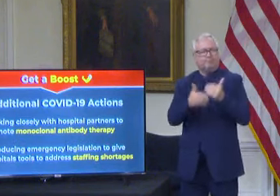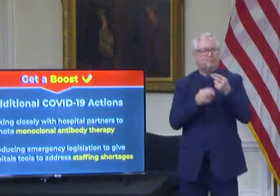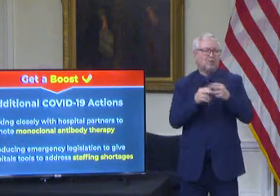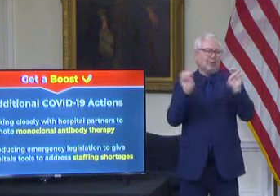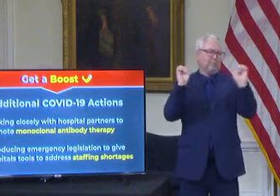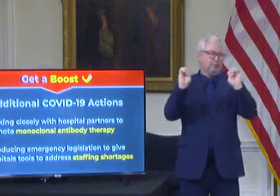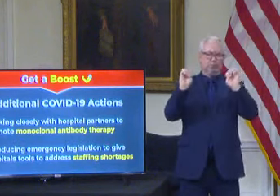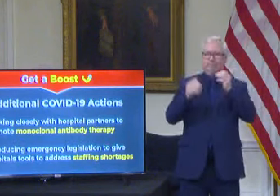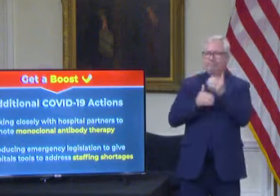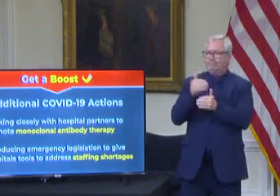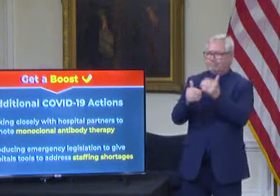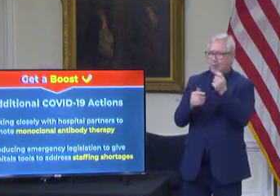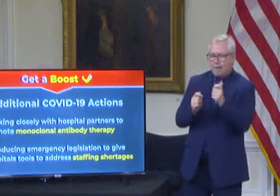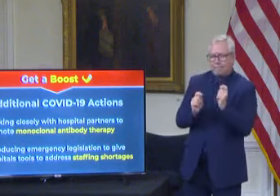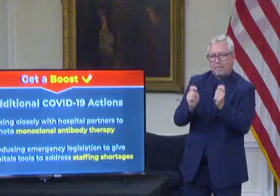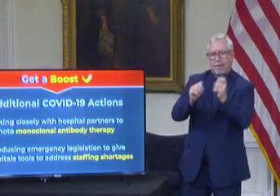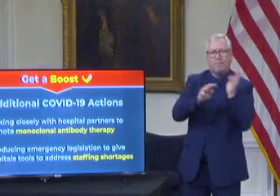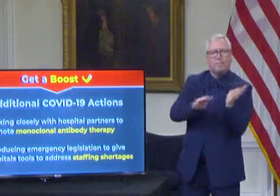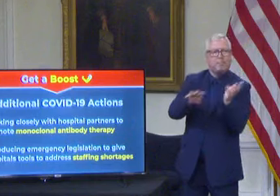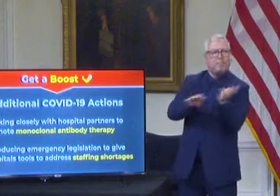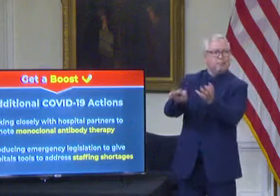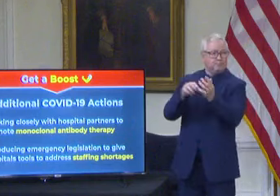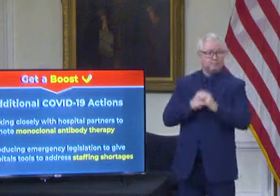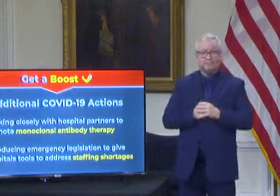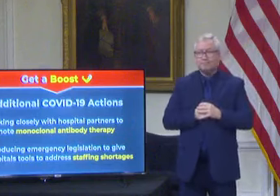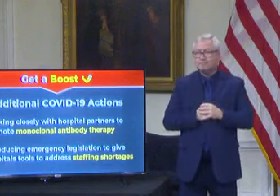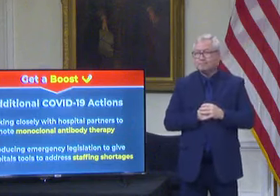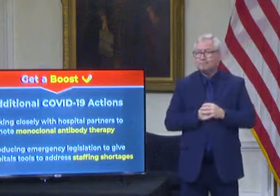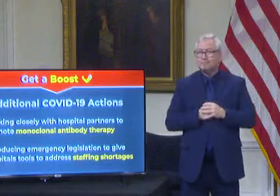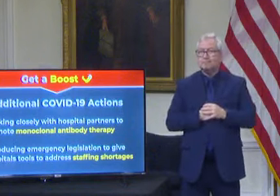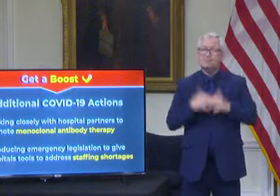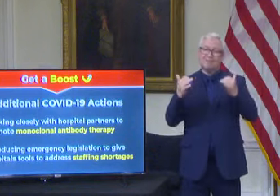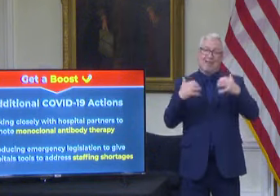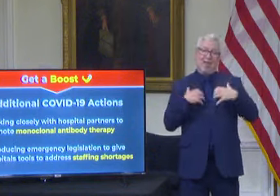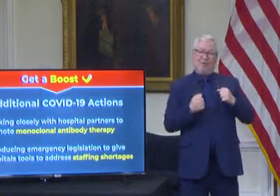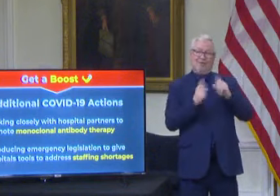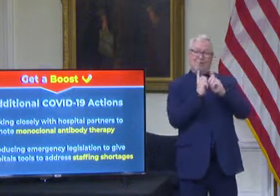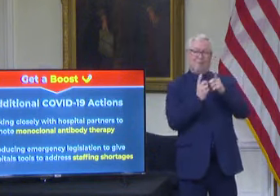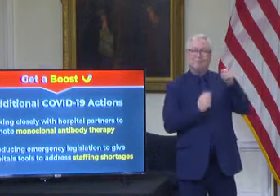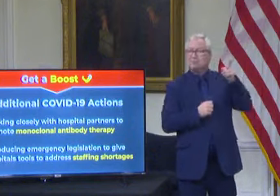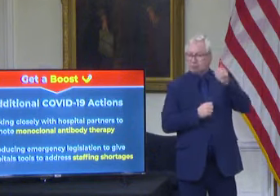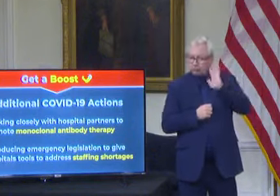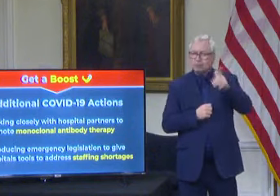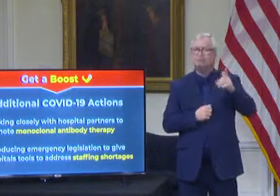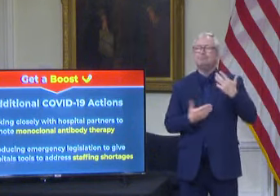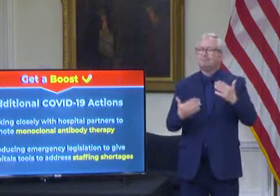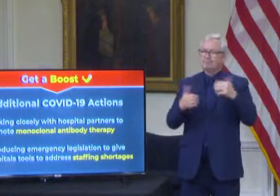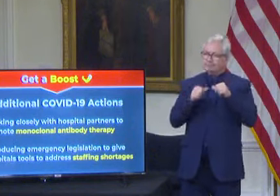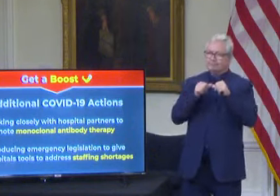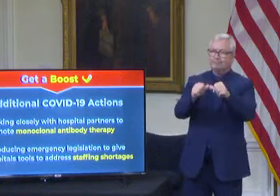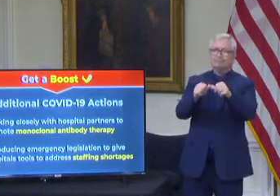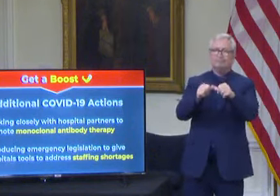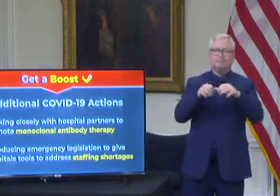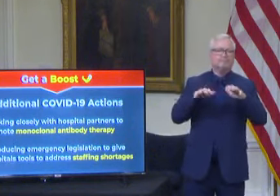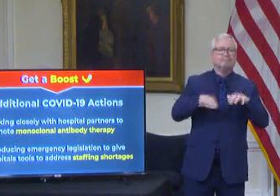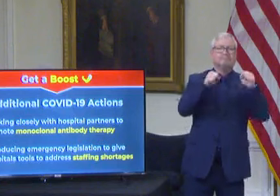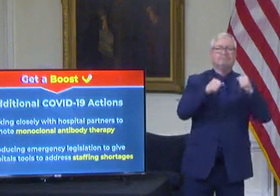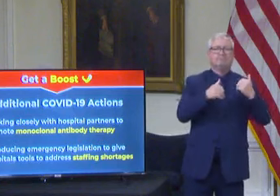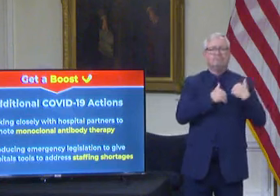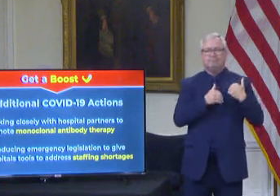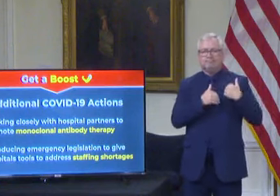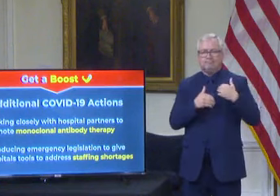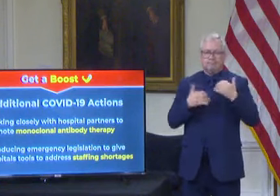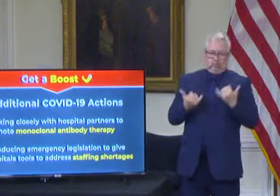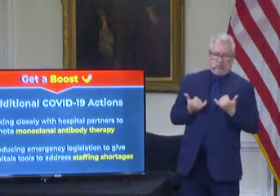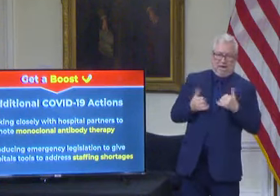made permanent. The health department will be taking some additional immediate actions in the